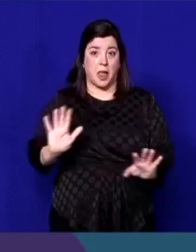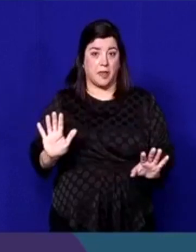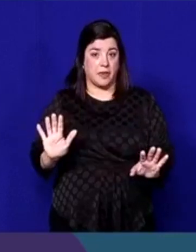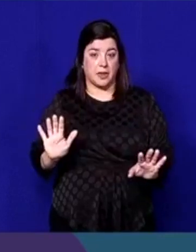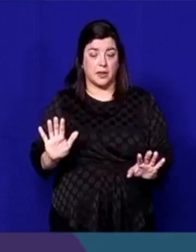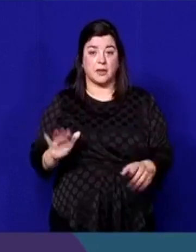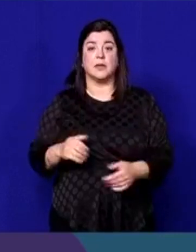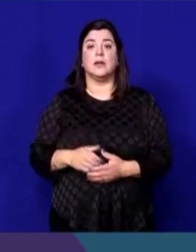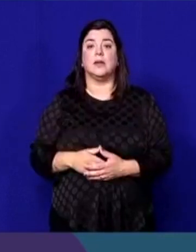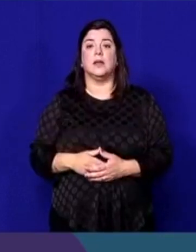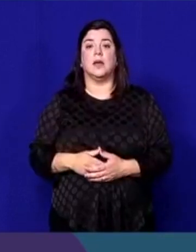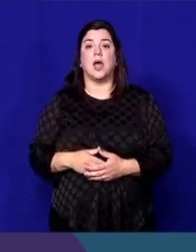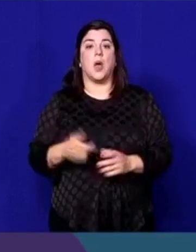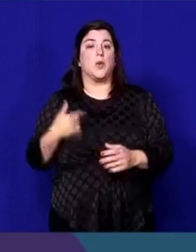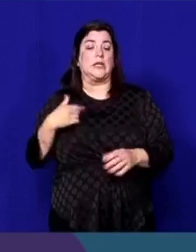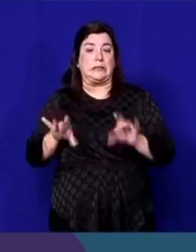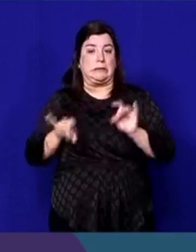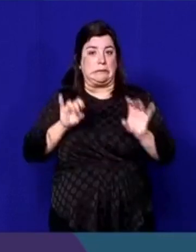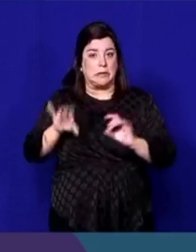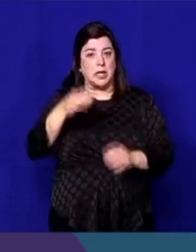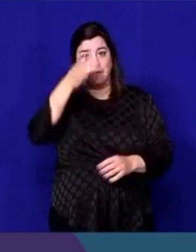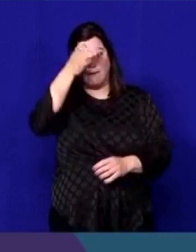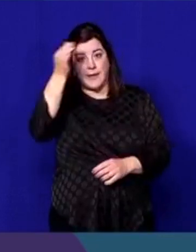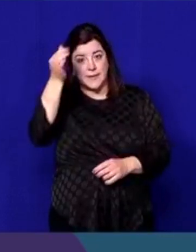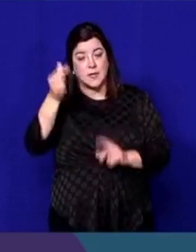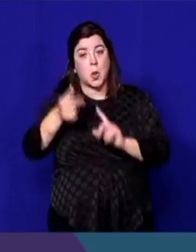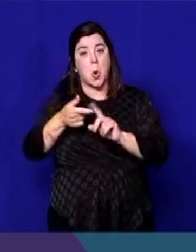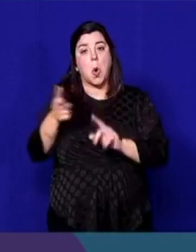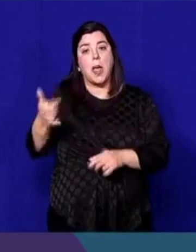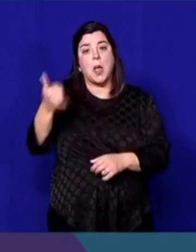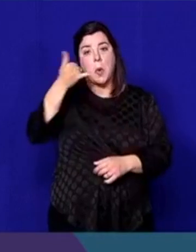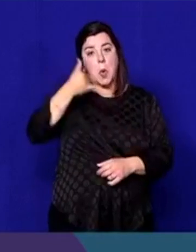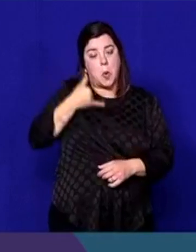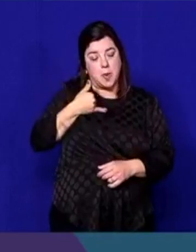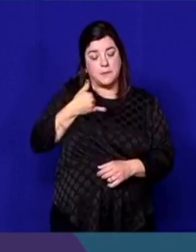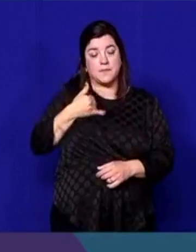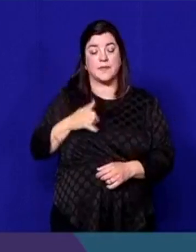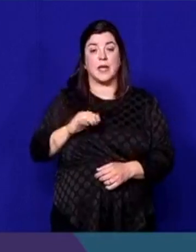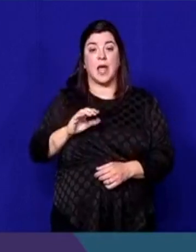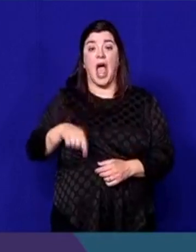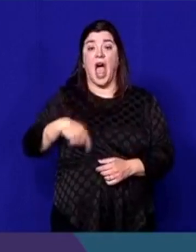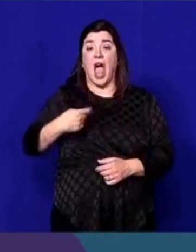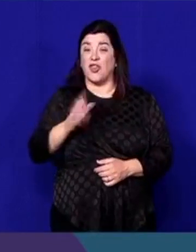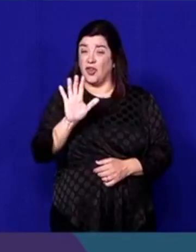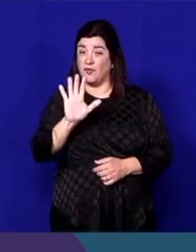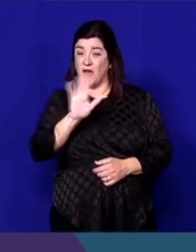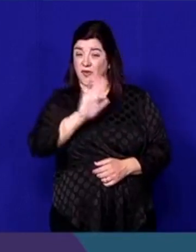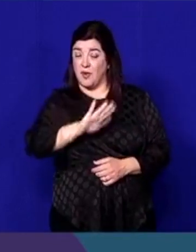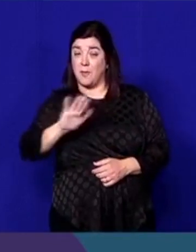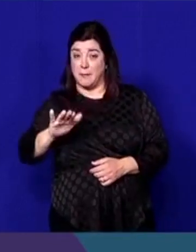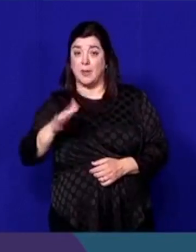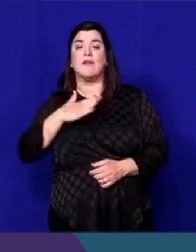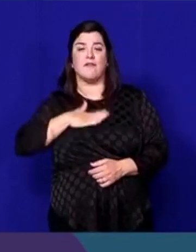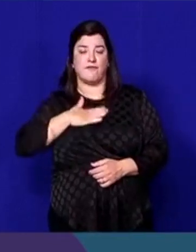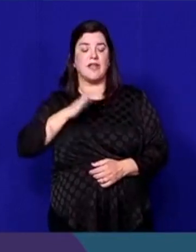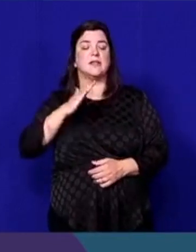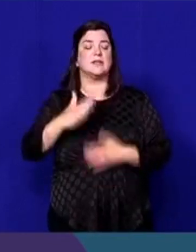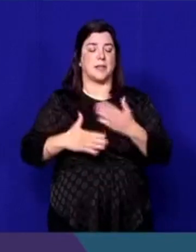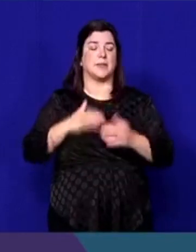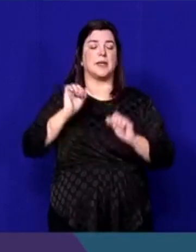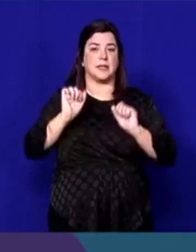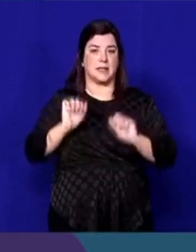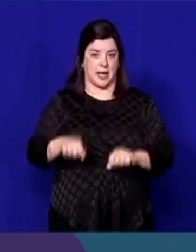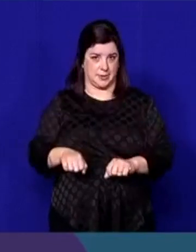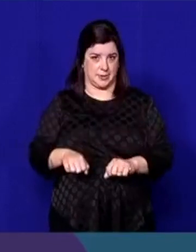picked up through our enhanced testing system. And the remainder 5 cases were cases which were symptomatic. Our appeal